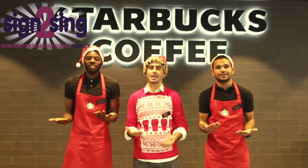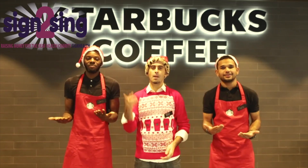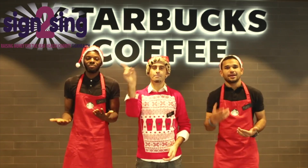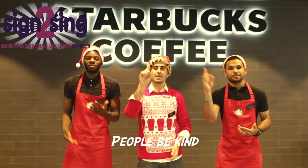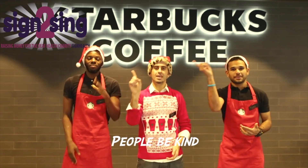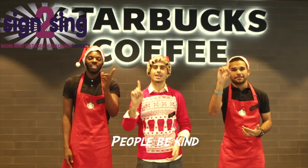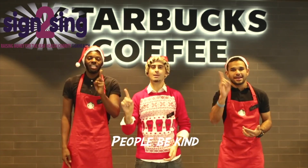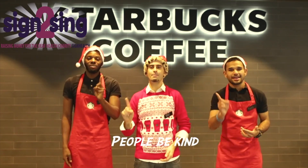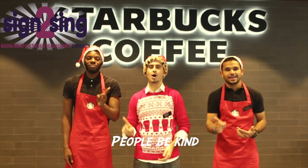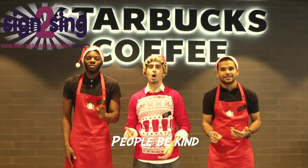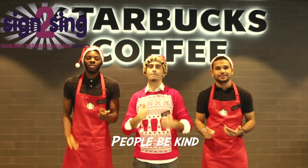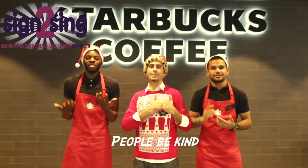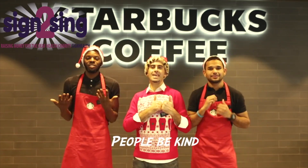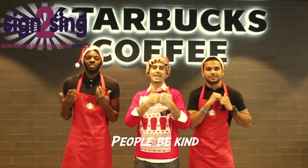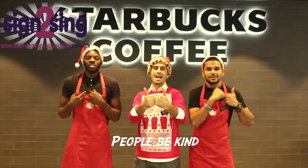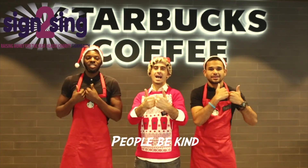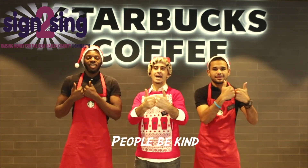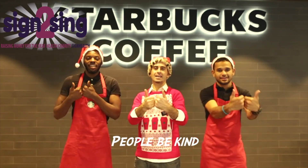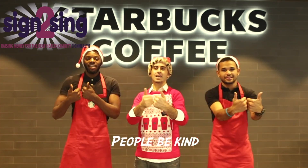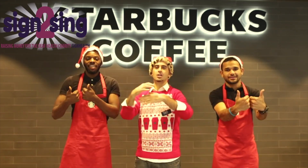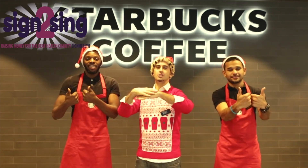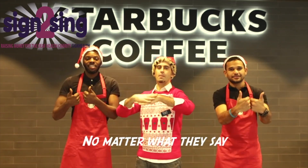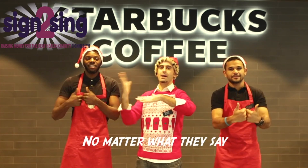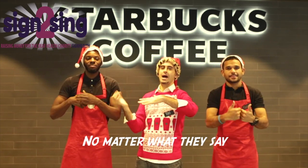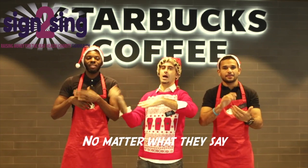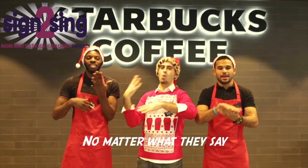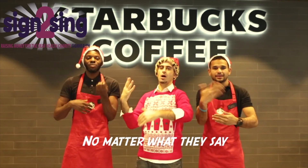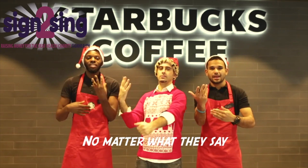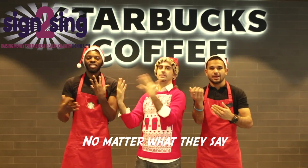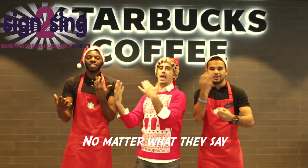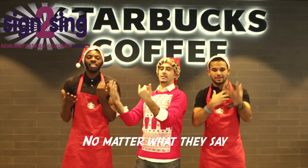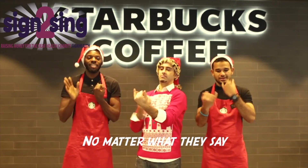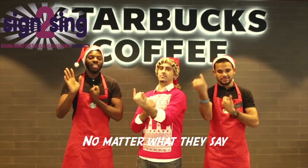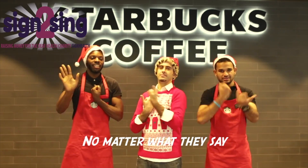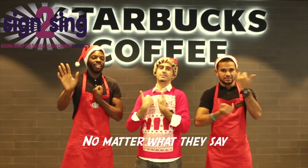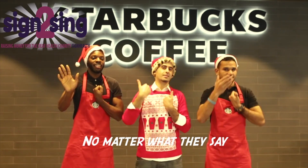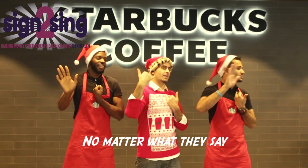People be kind No matter what they say